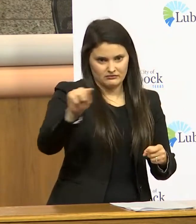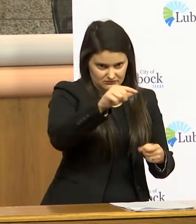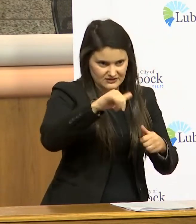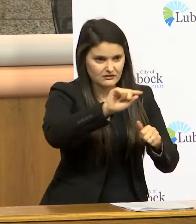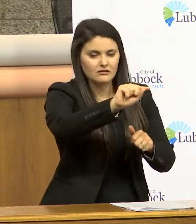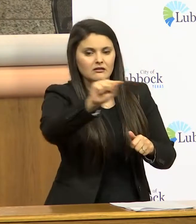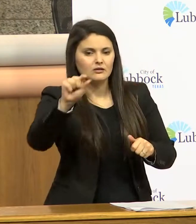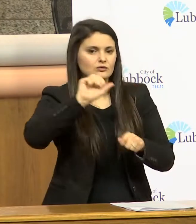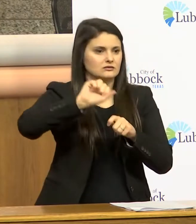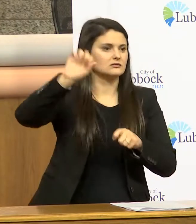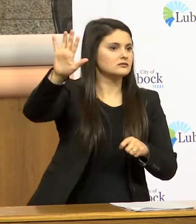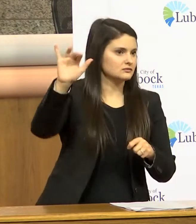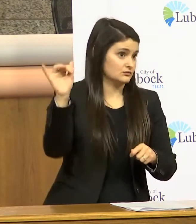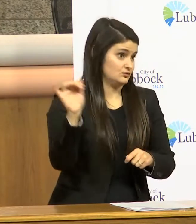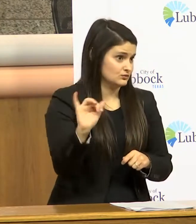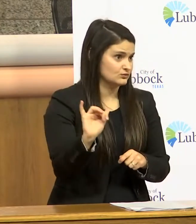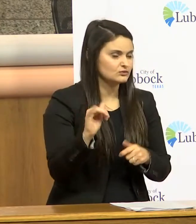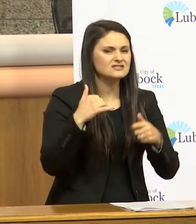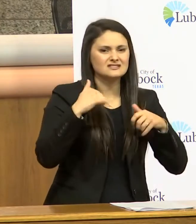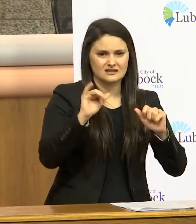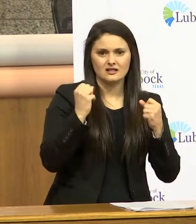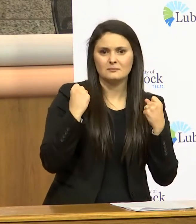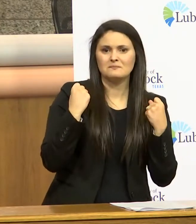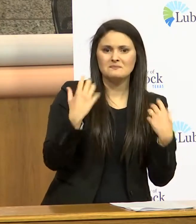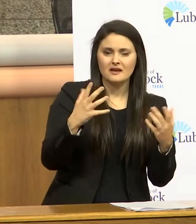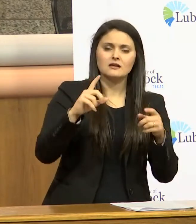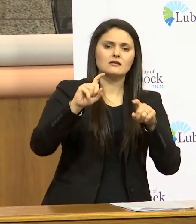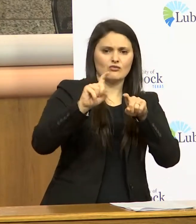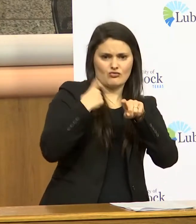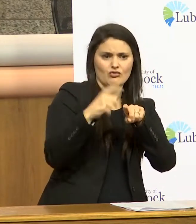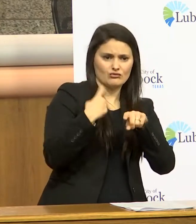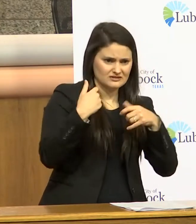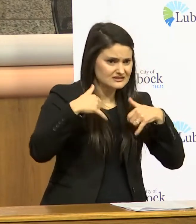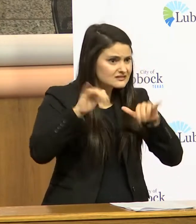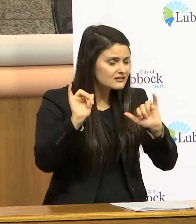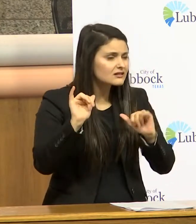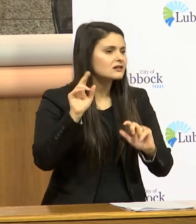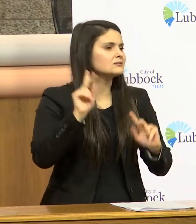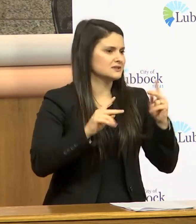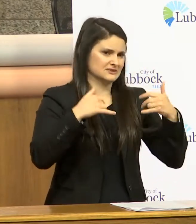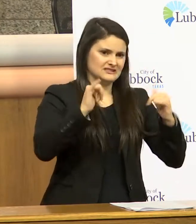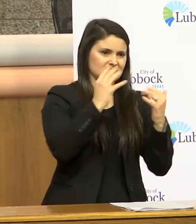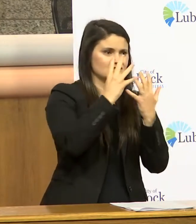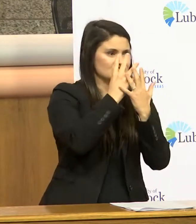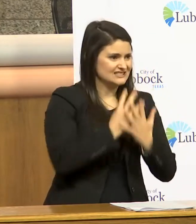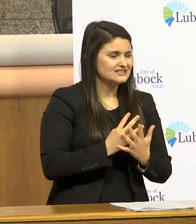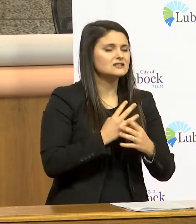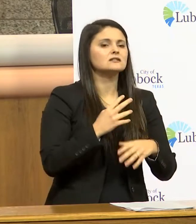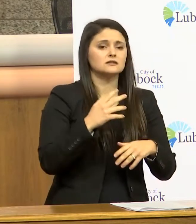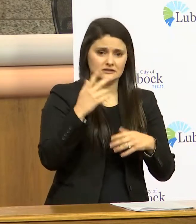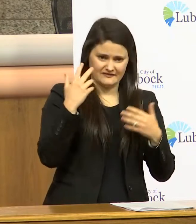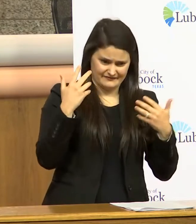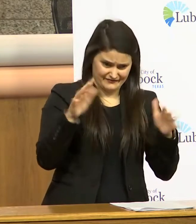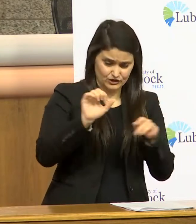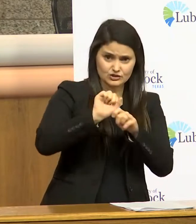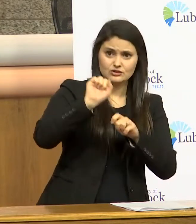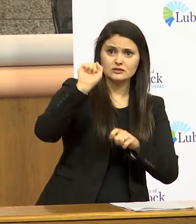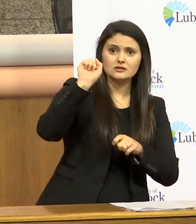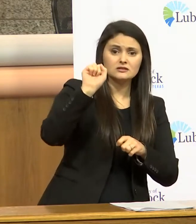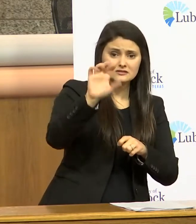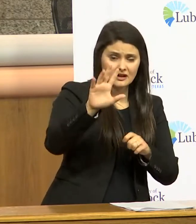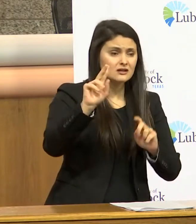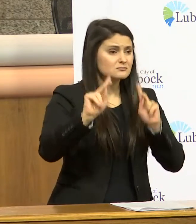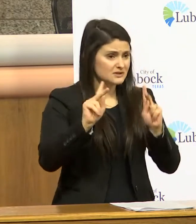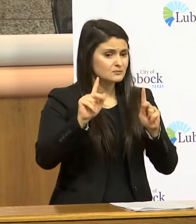or at our call center so there's still a lot of call volume people are still being screened and we did send individuals for